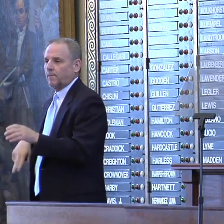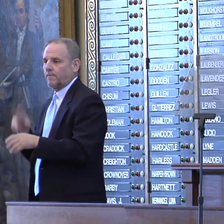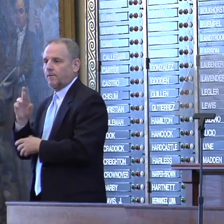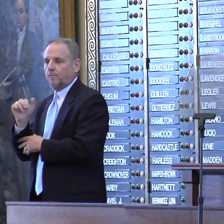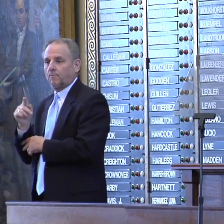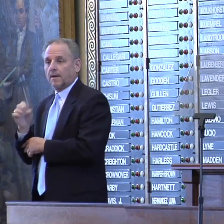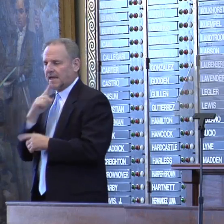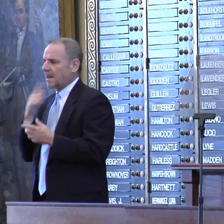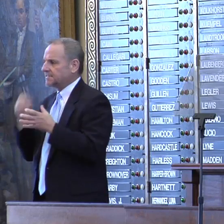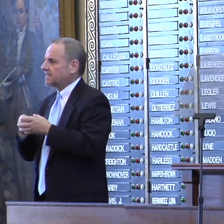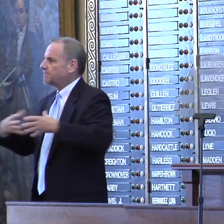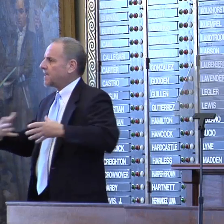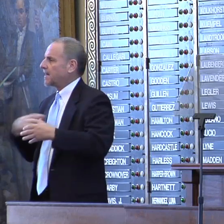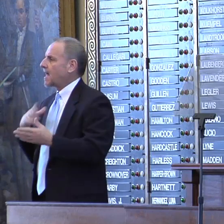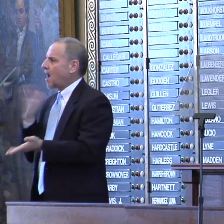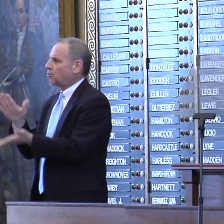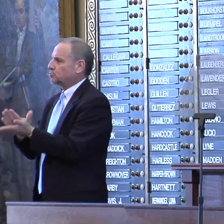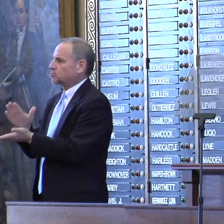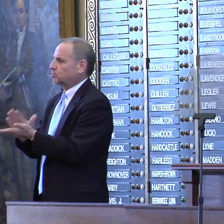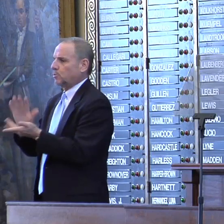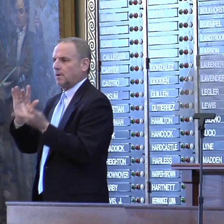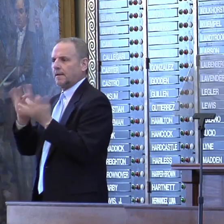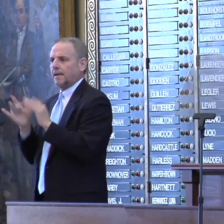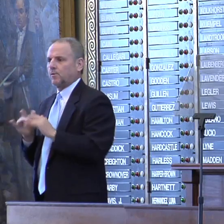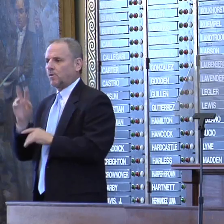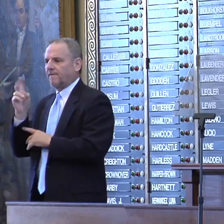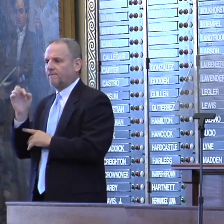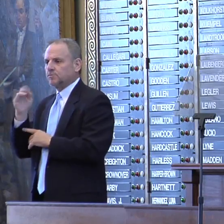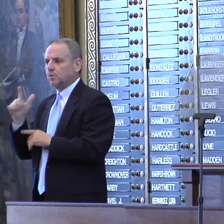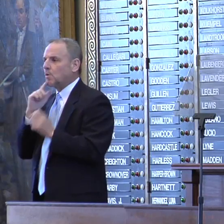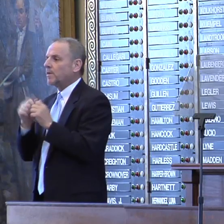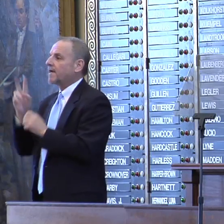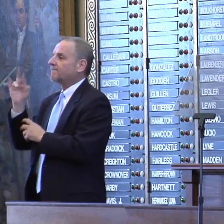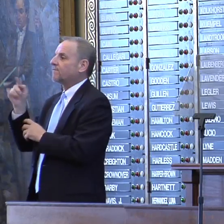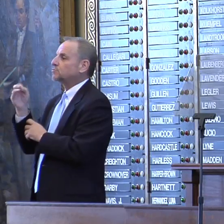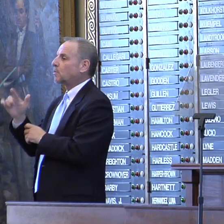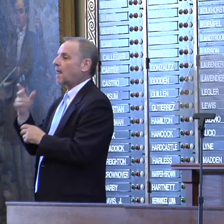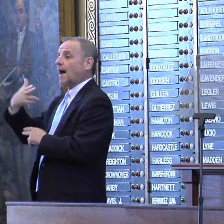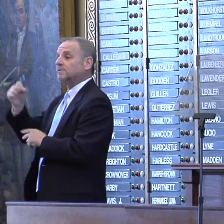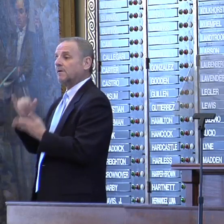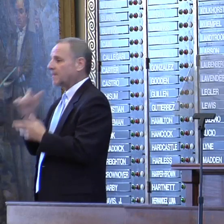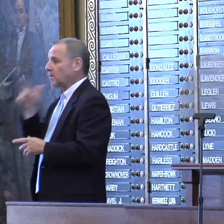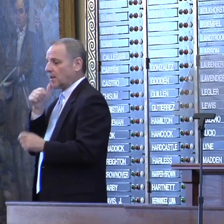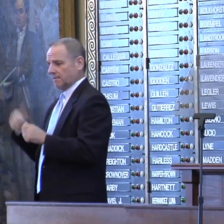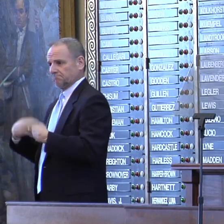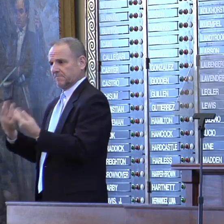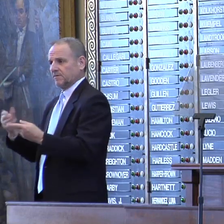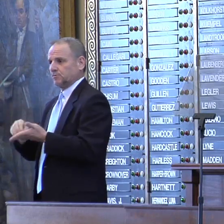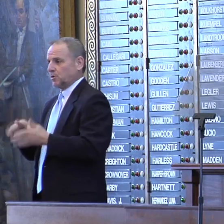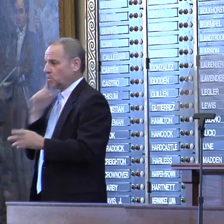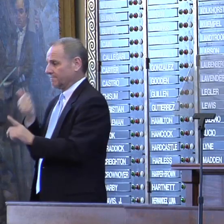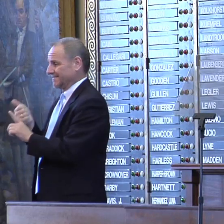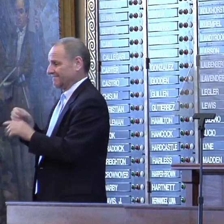So let's expand our virtual school network with a virtual high school that will not only enable students who